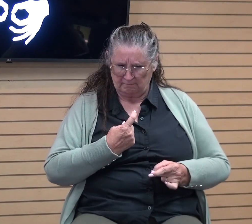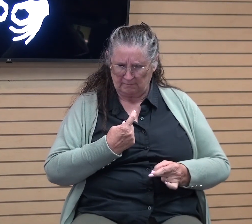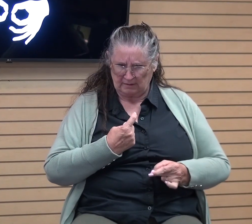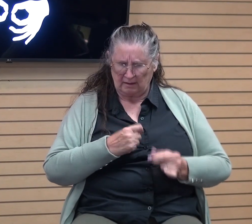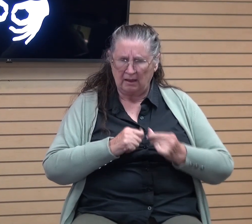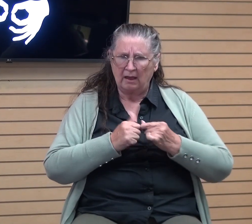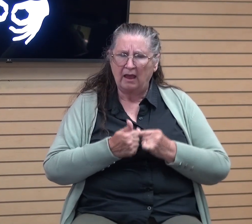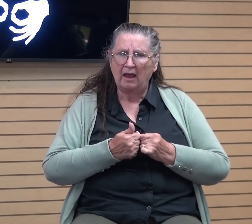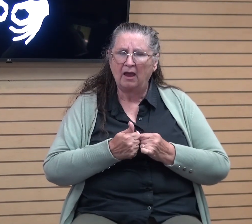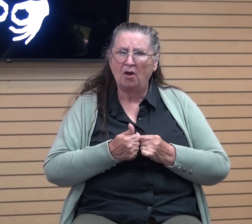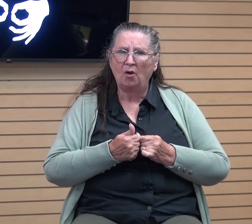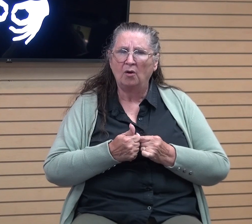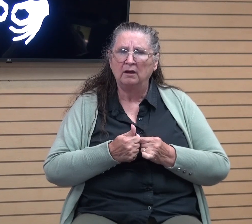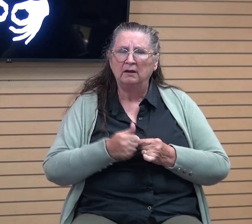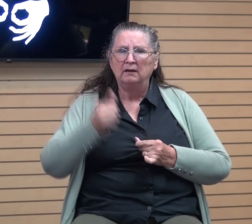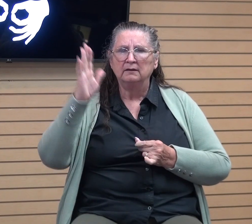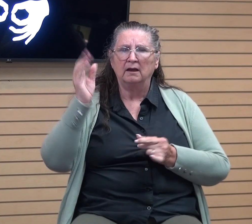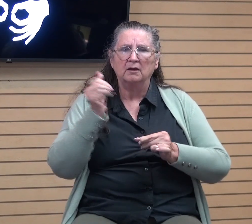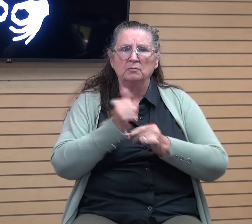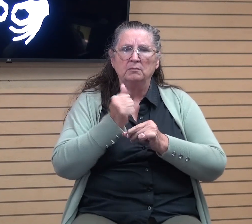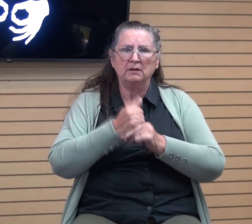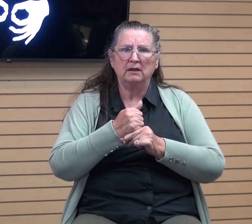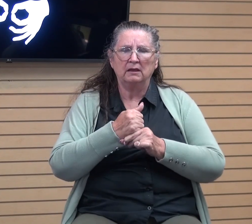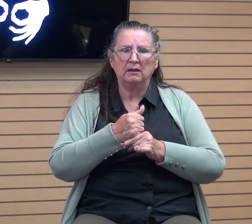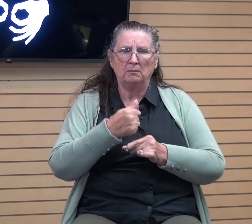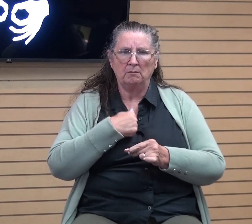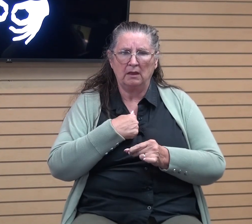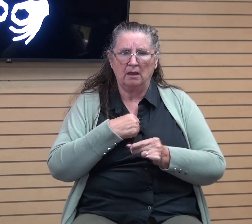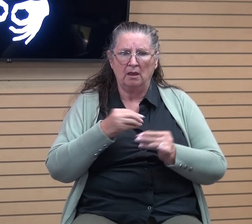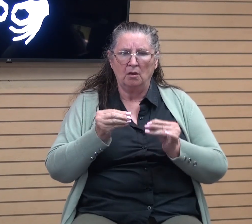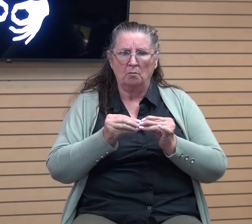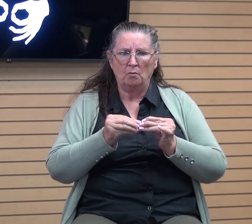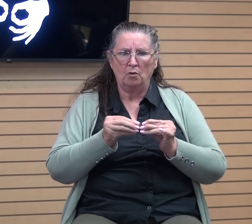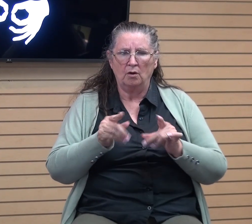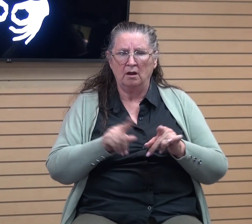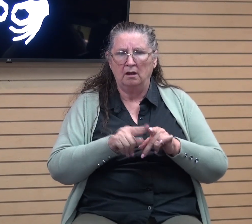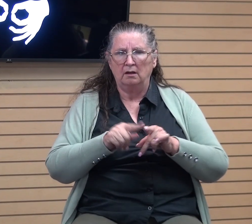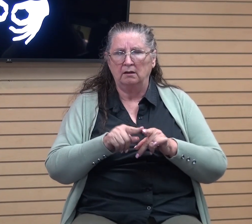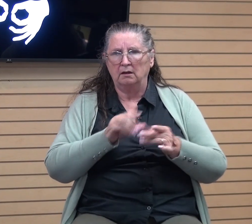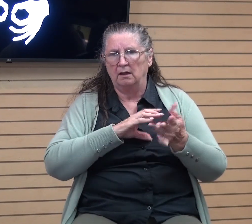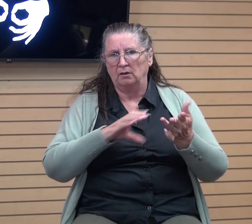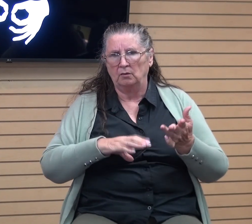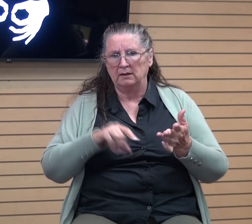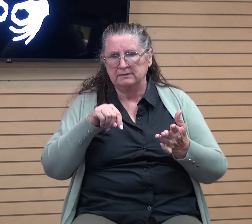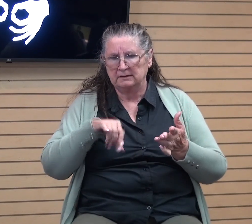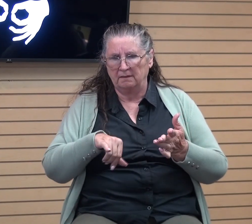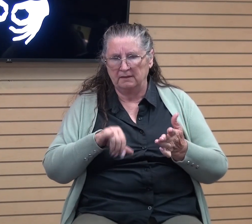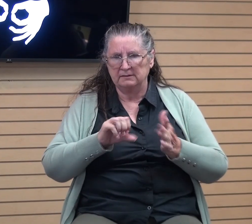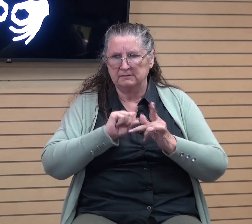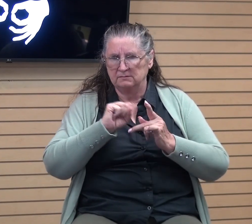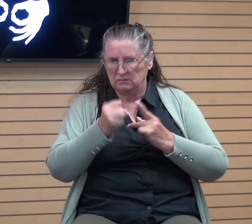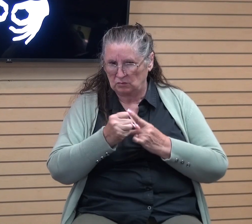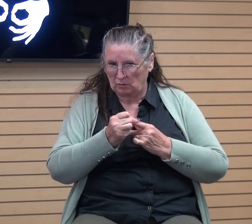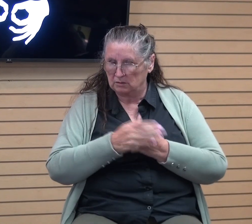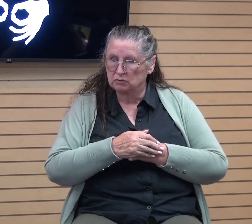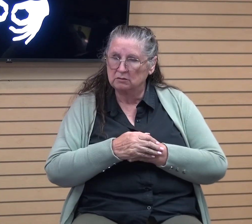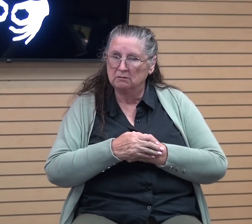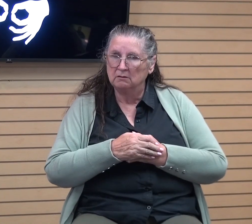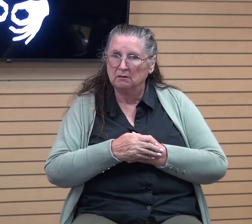how is God making me more Christ-like in this situation? Am I learning